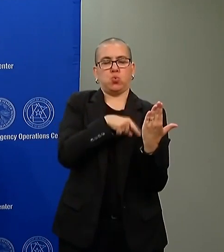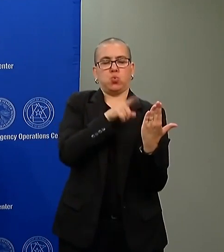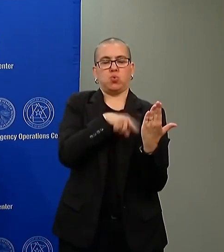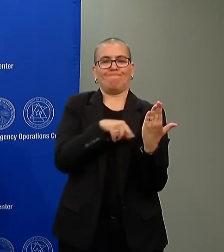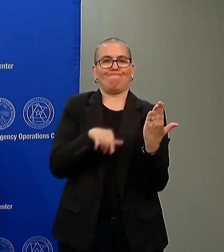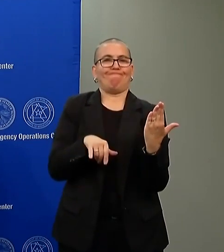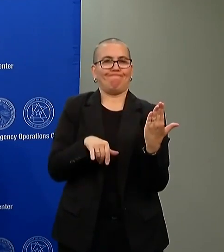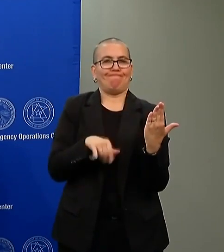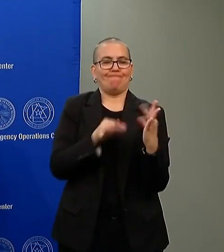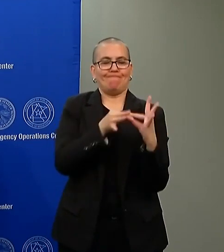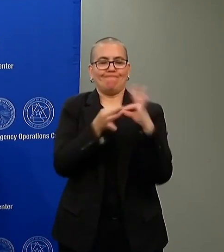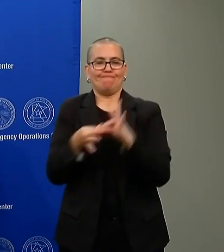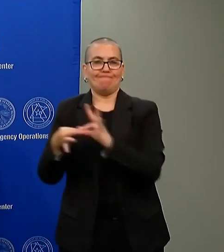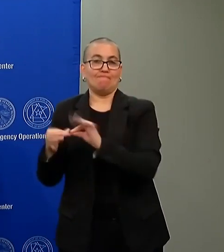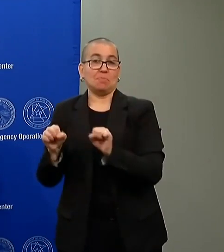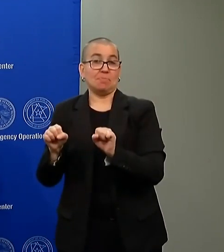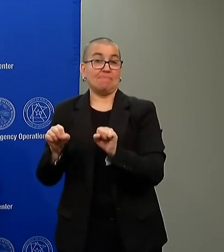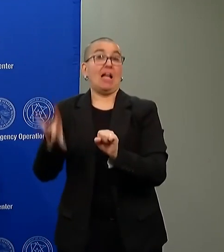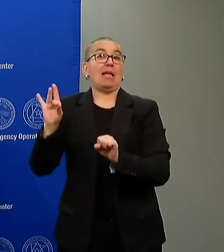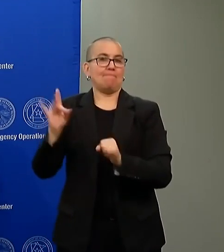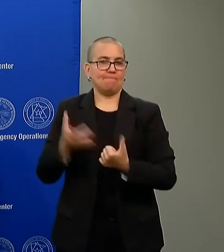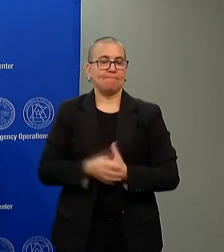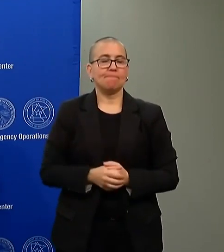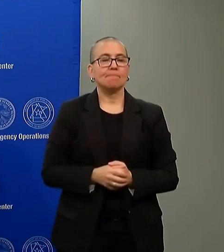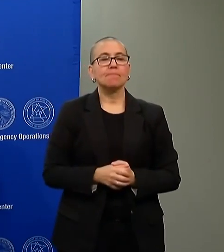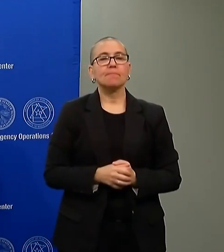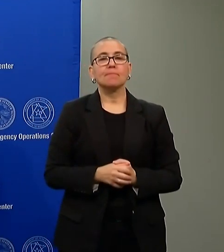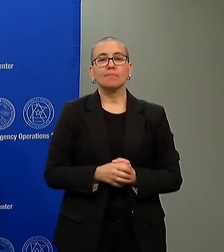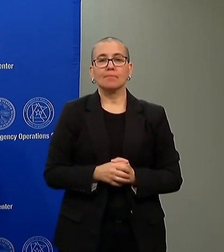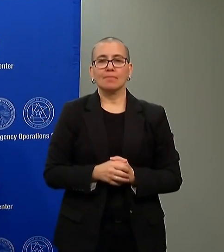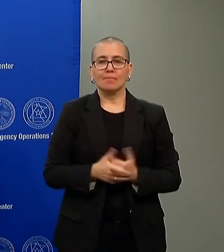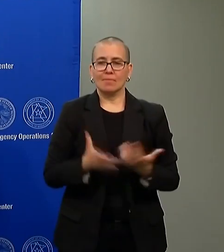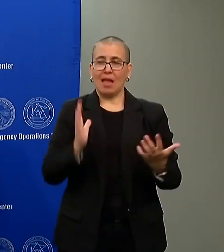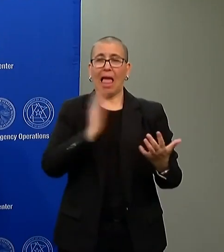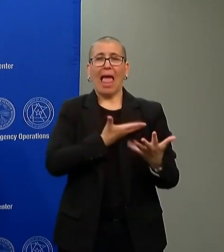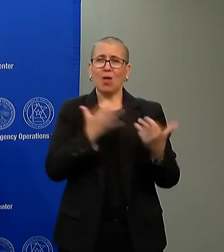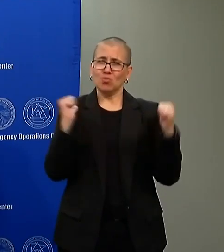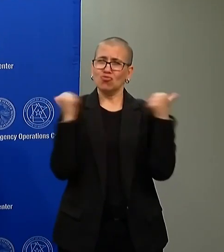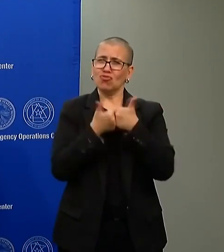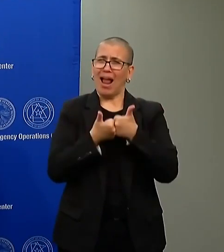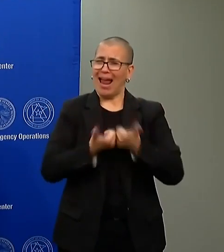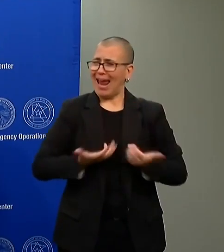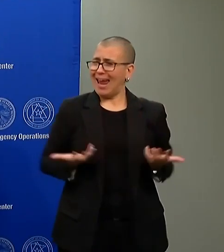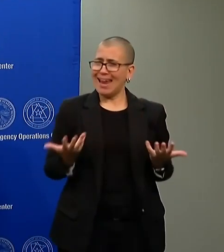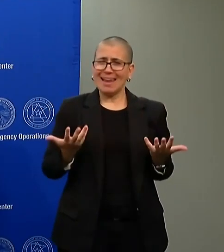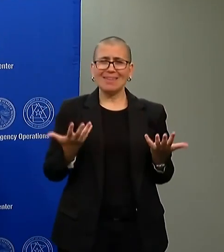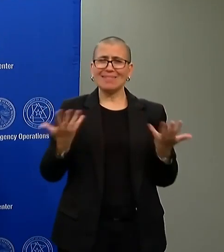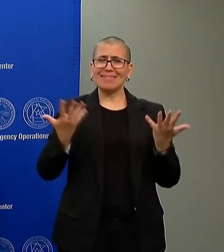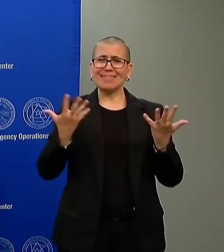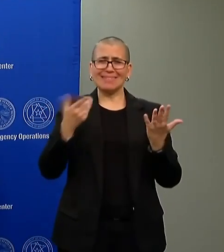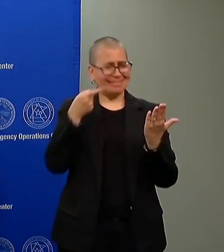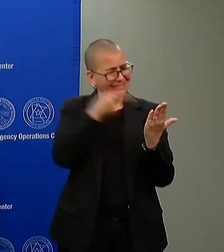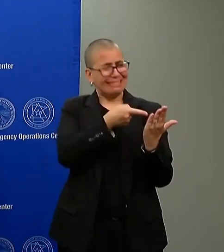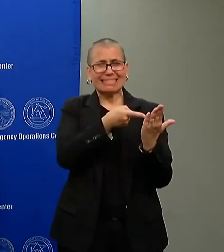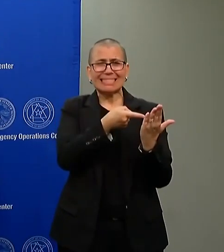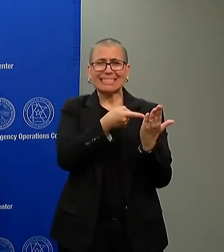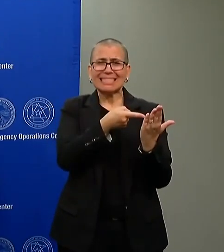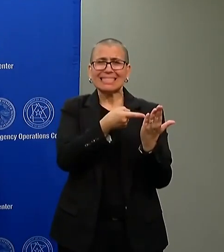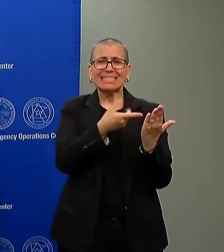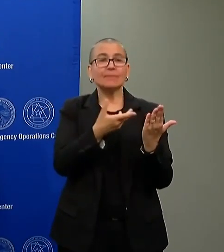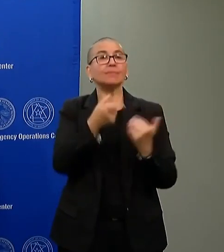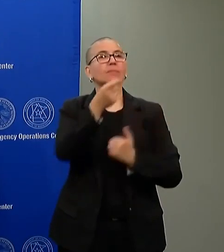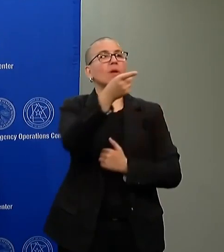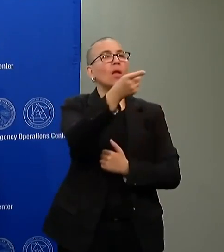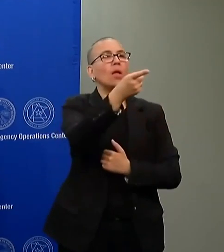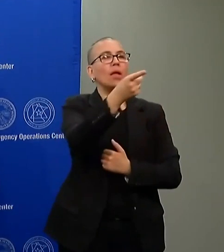the frustration we feel about who are they, why do they do this, and it was one of the things I've asked them to to get this out clearly. Next question